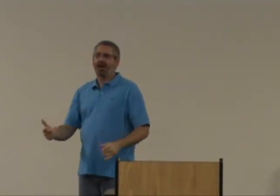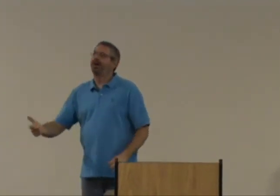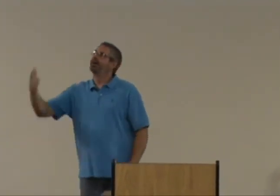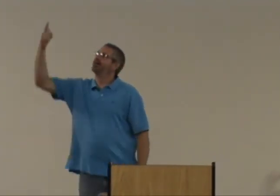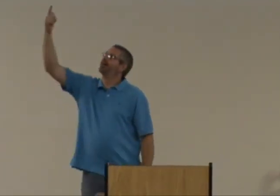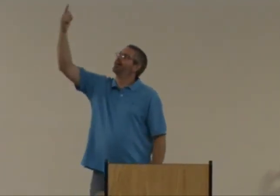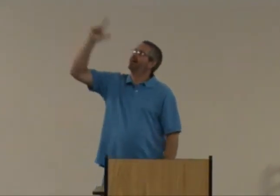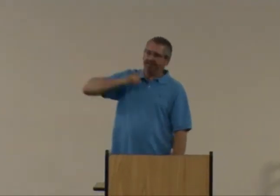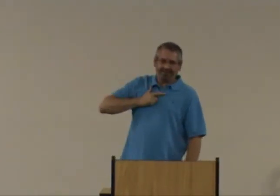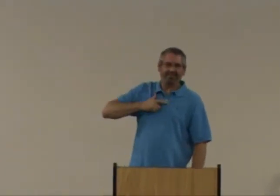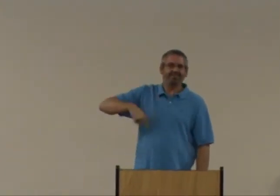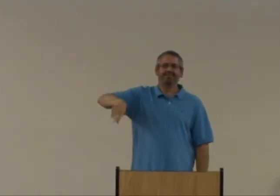peace.